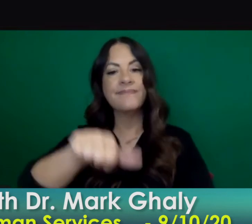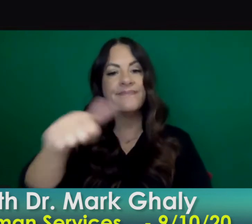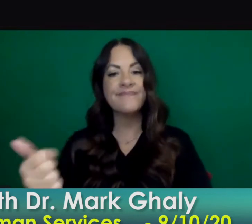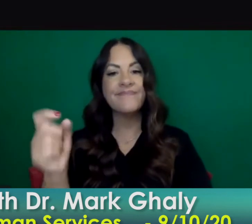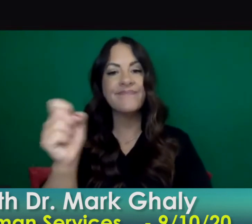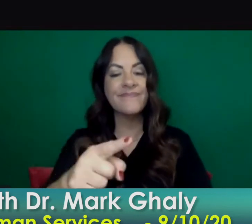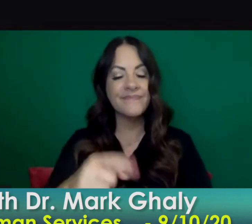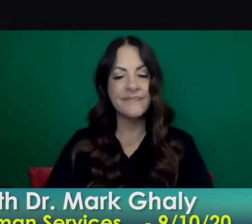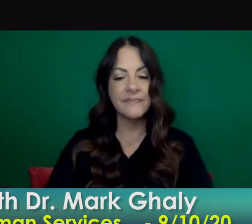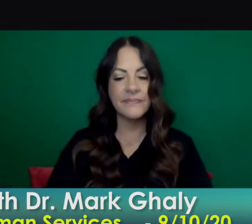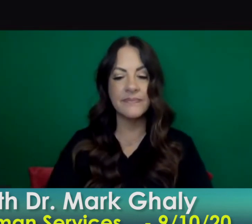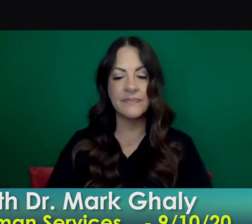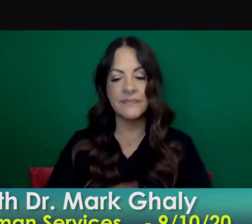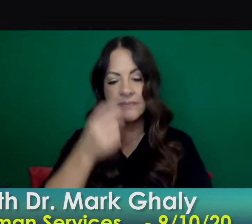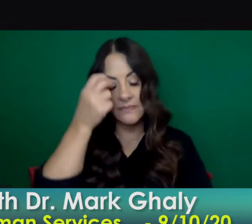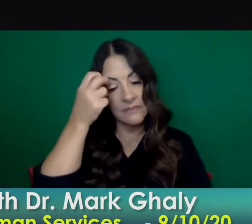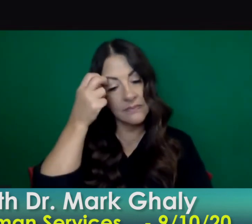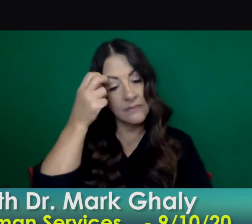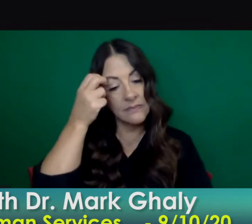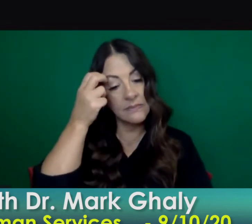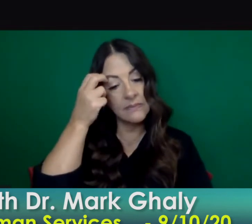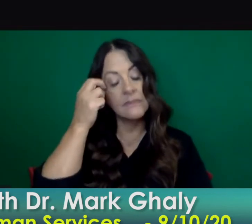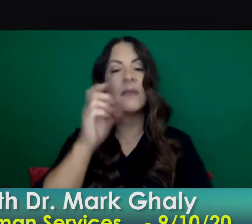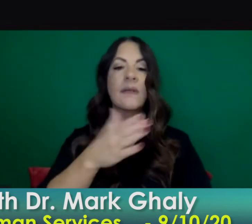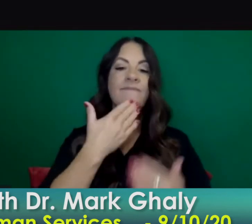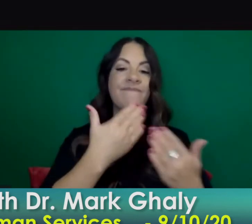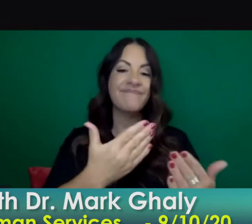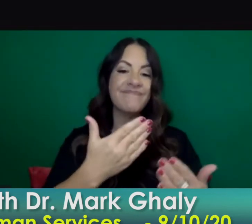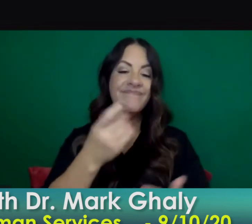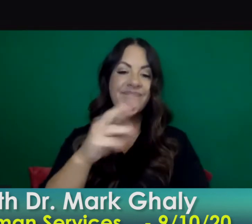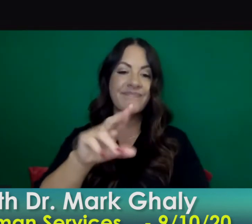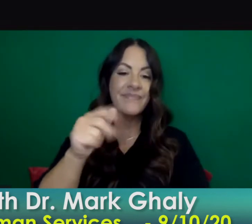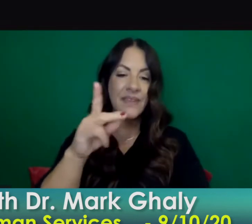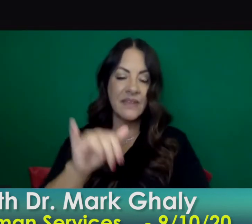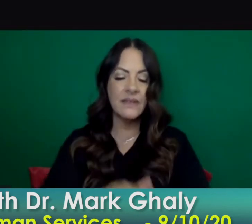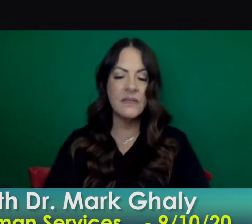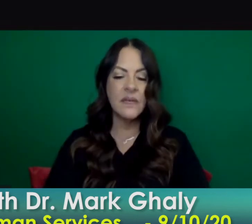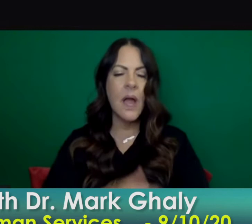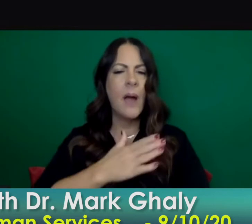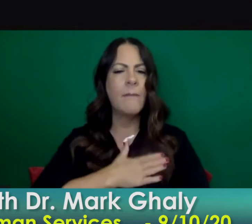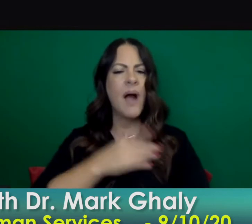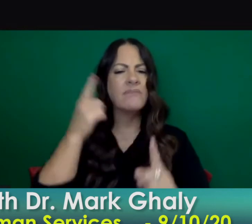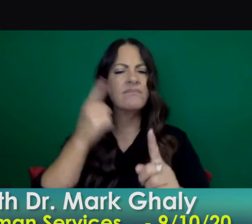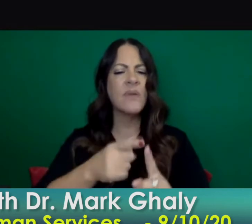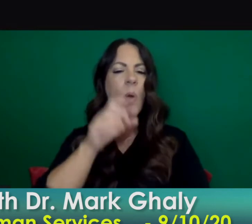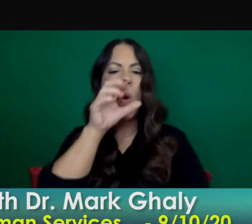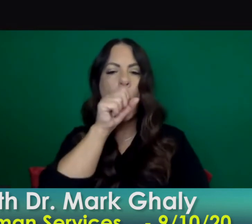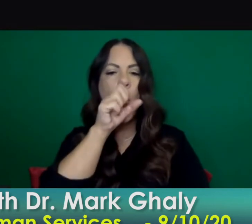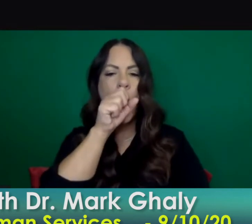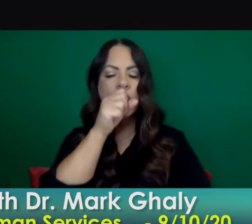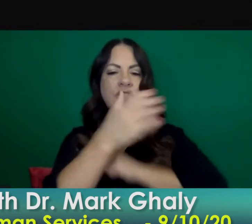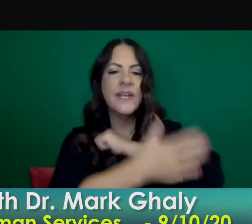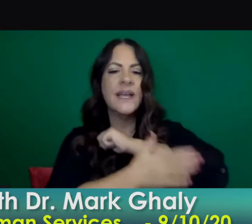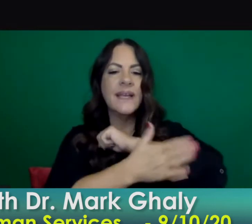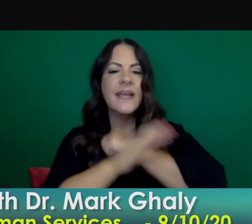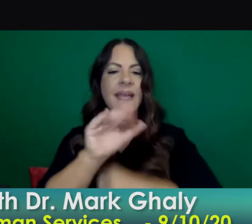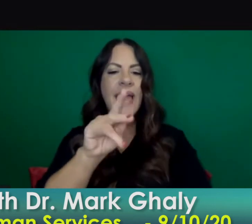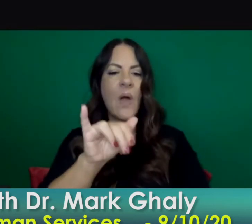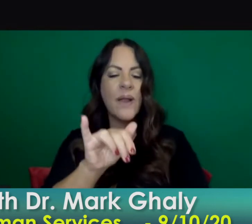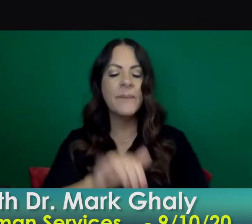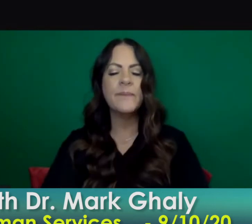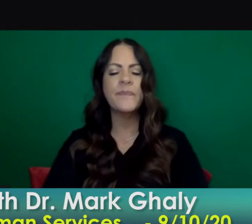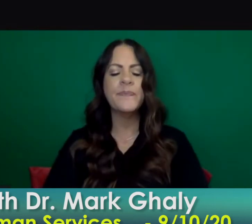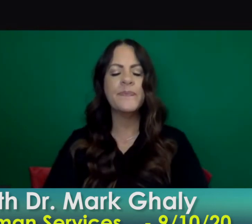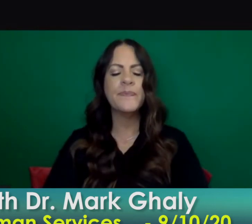uh dr galley thanks for taking our questions um mine's kind of specific to orange county but kind of overall also in that